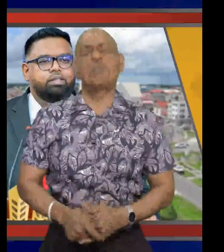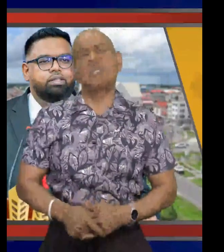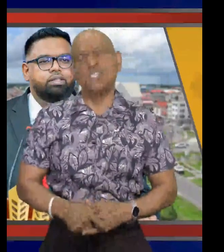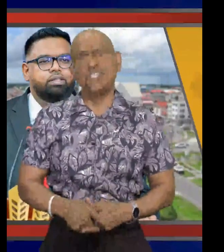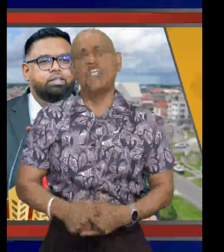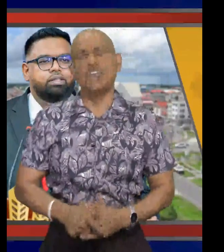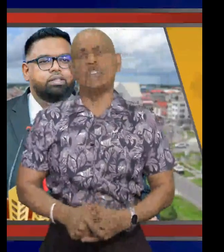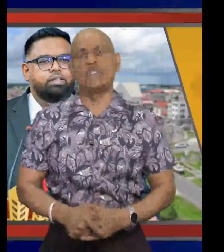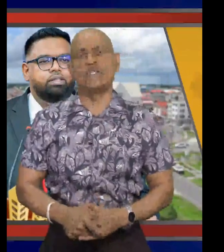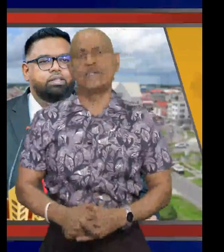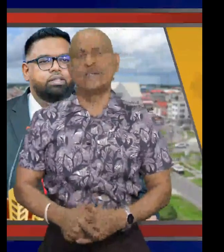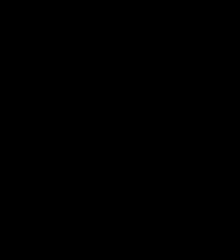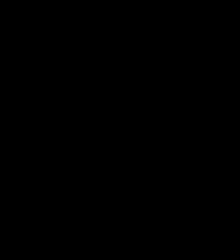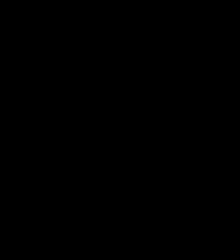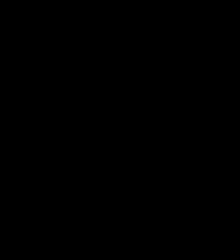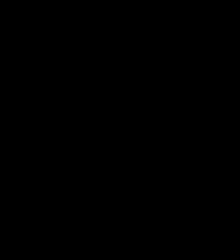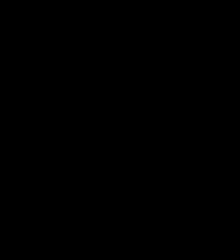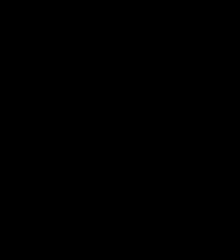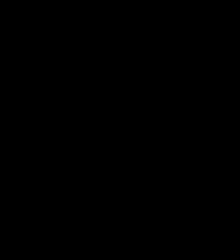Glenn Lall. Please share it.